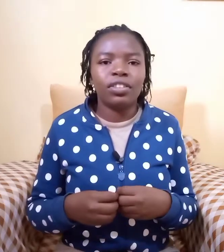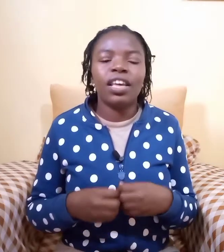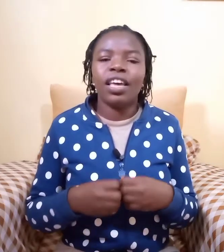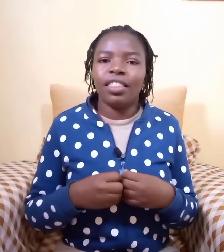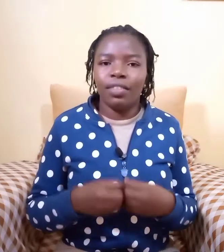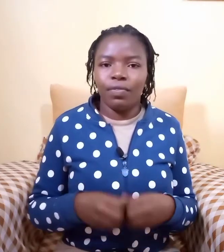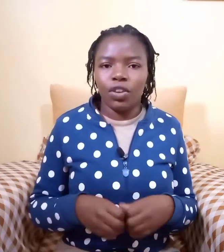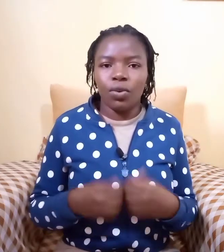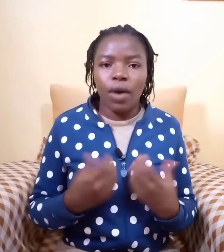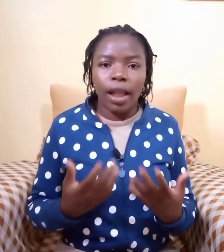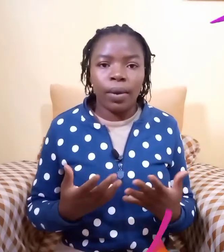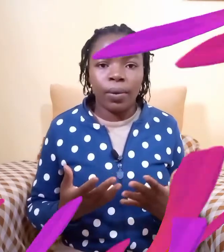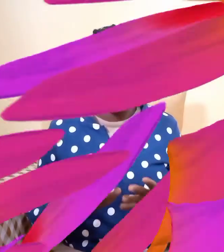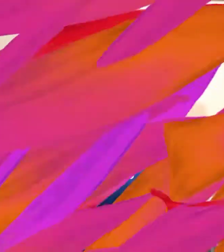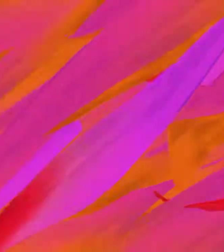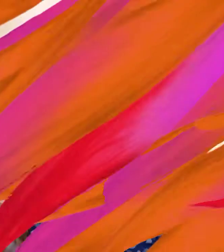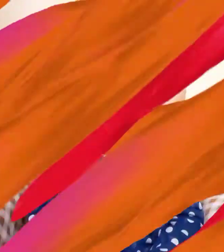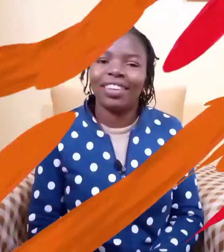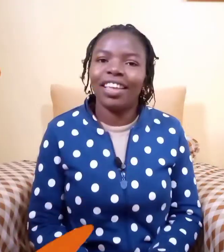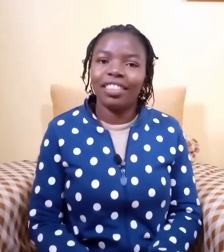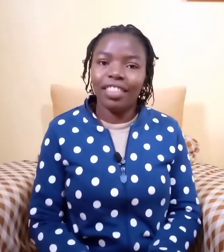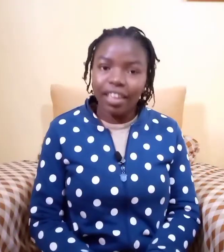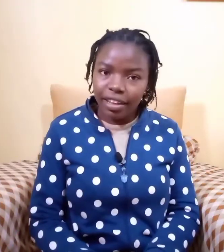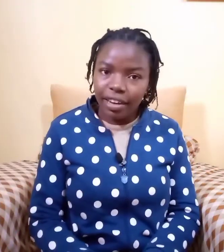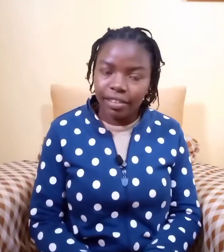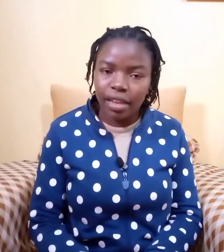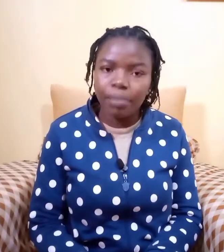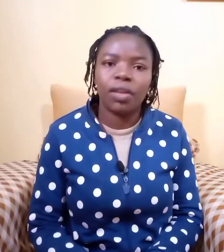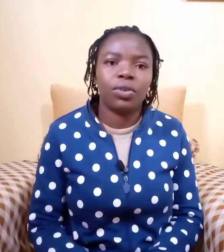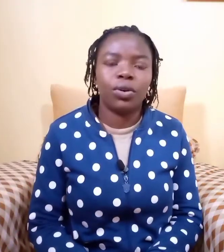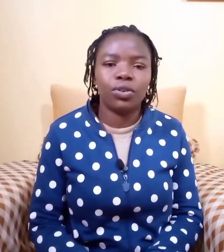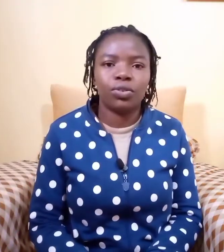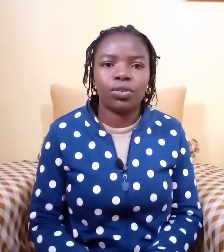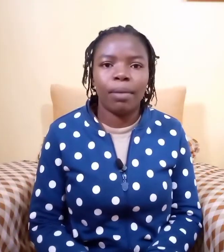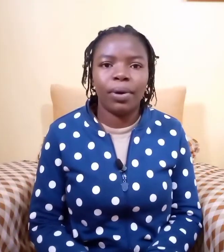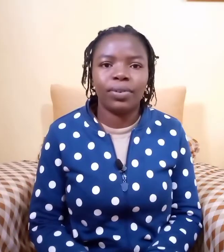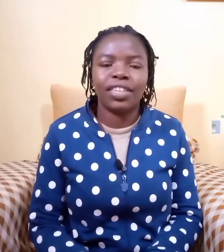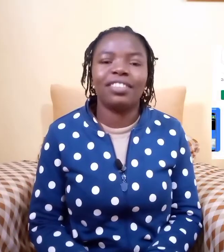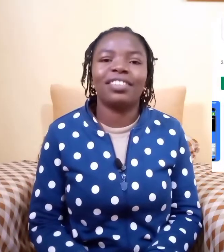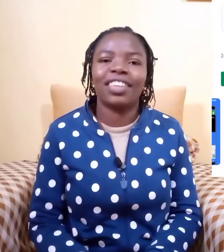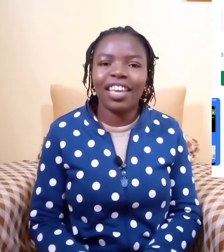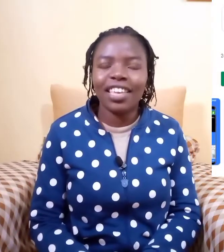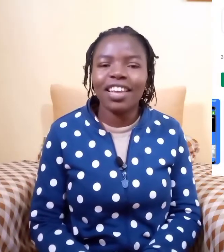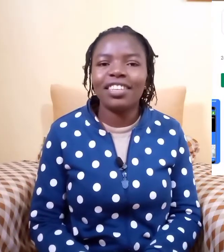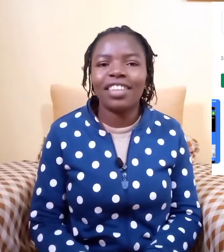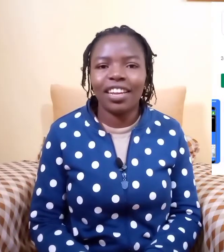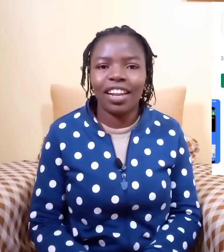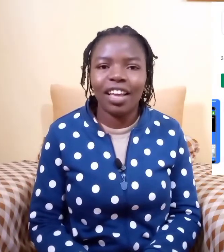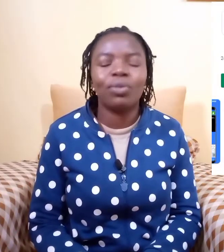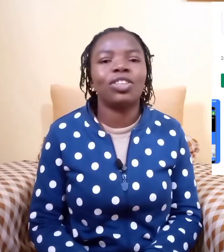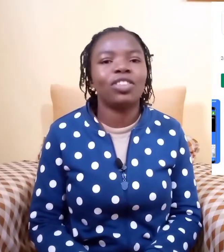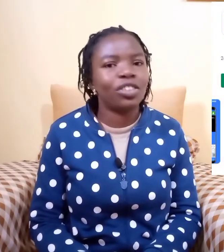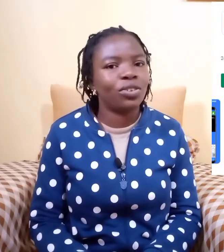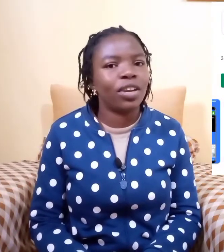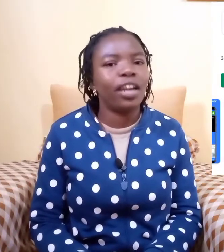the video alone the next app that we are going to talk about is kenyan sign language dictionary